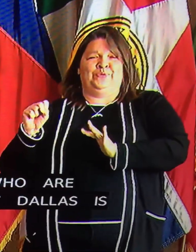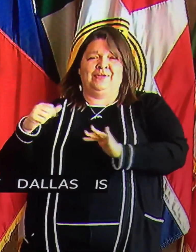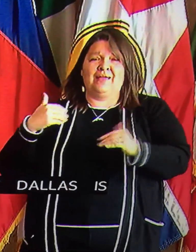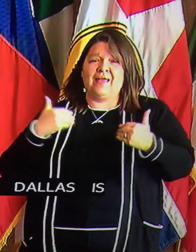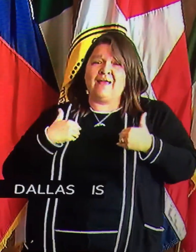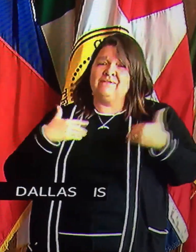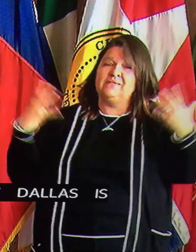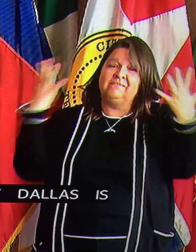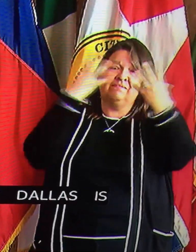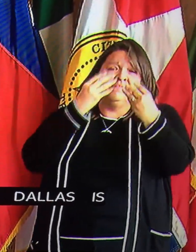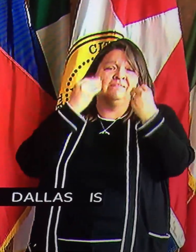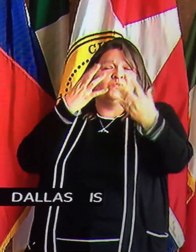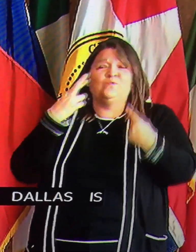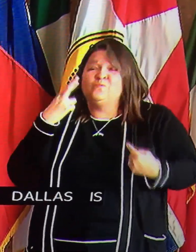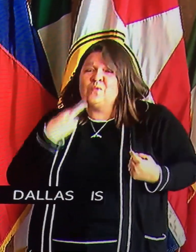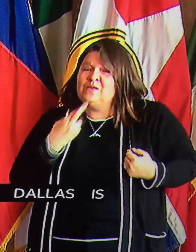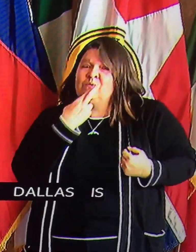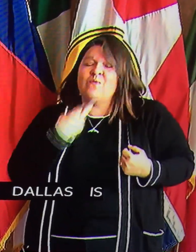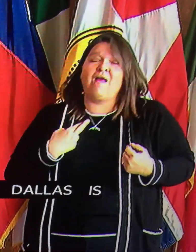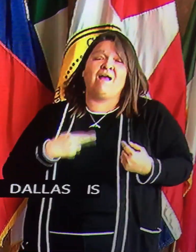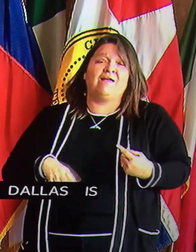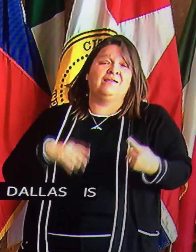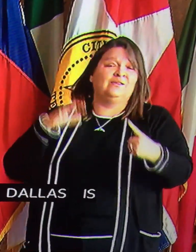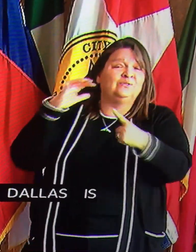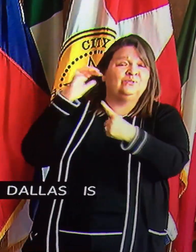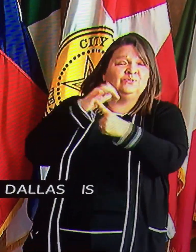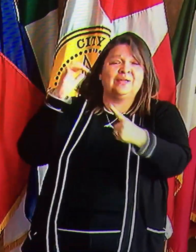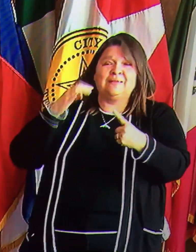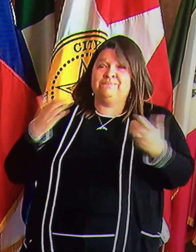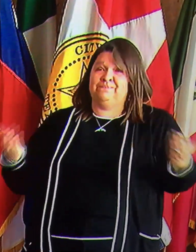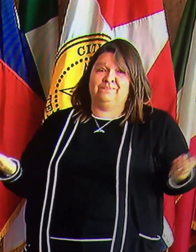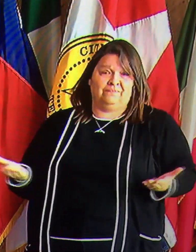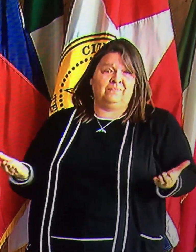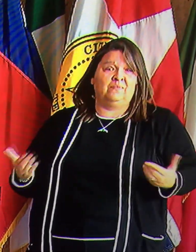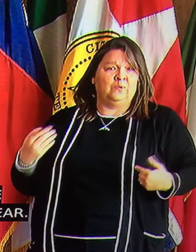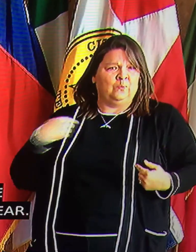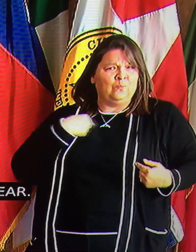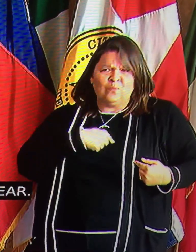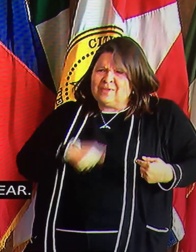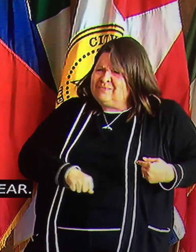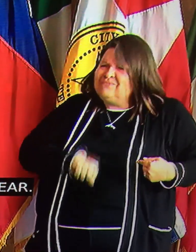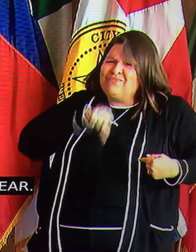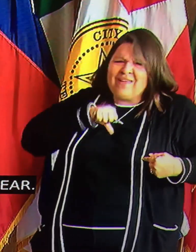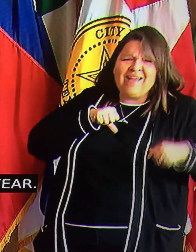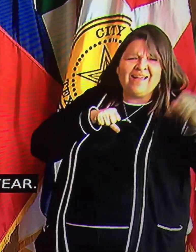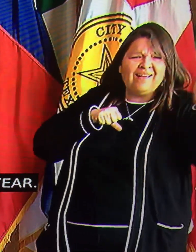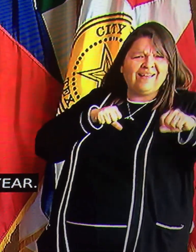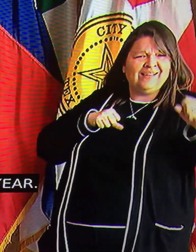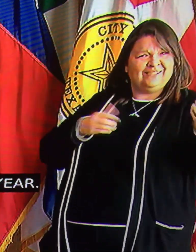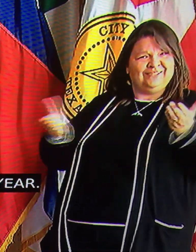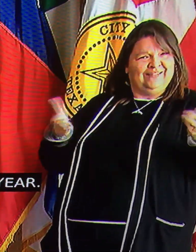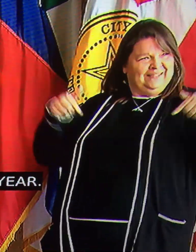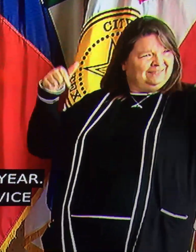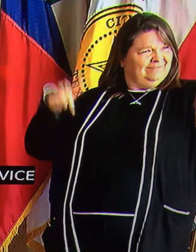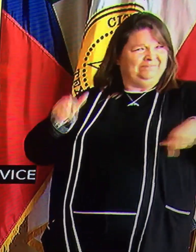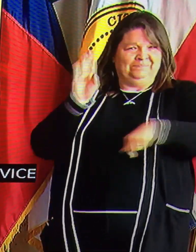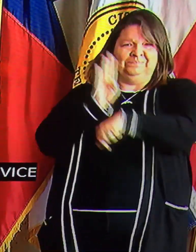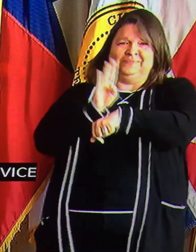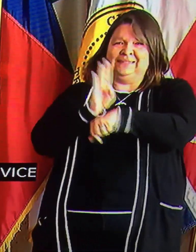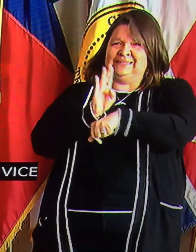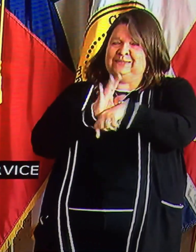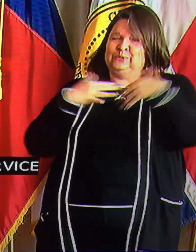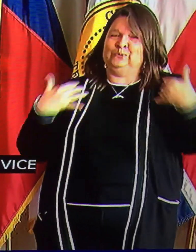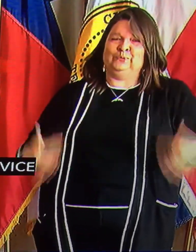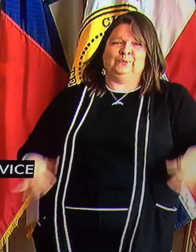restaurant city of the year. We're proud of our service industry and of our vibrant and